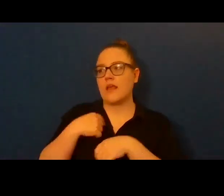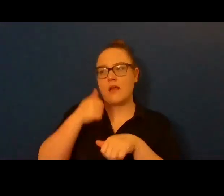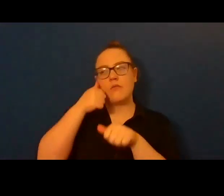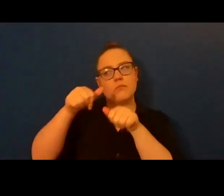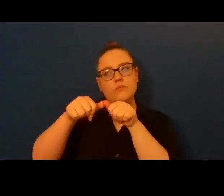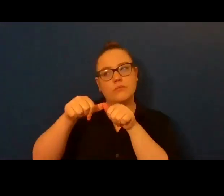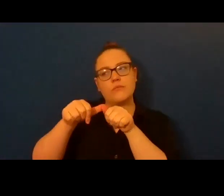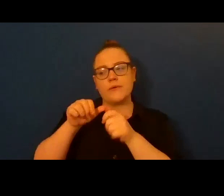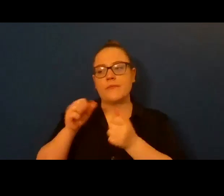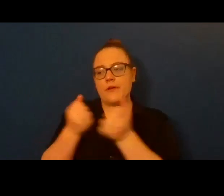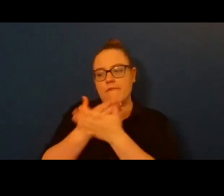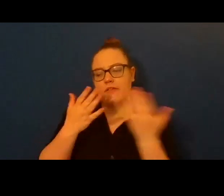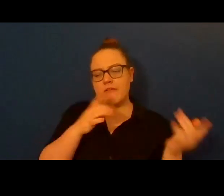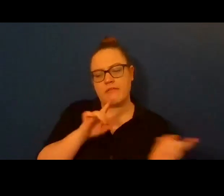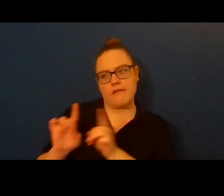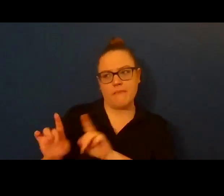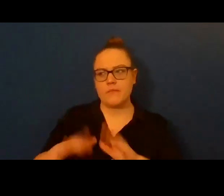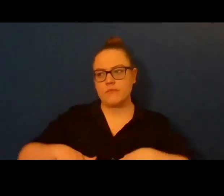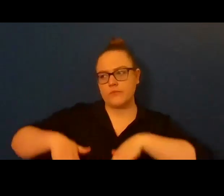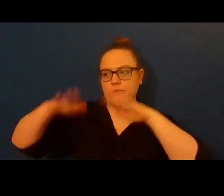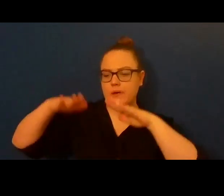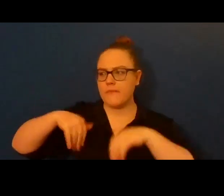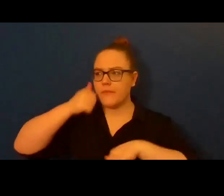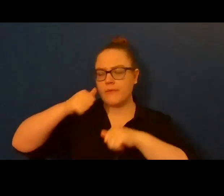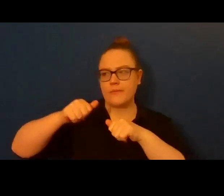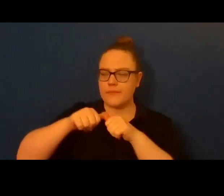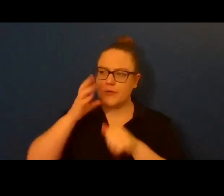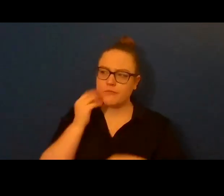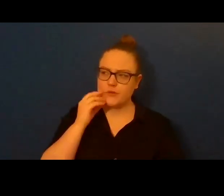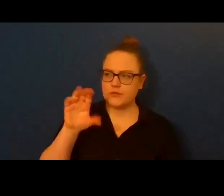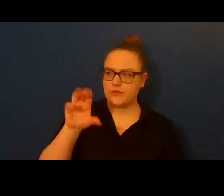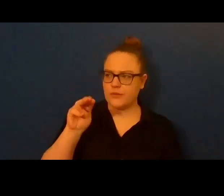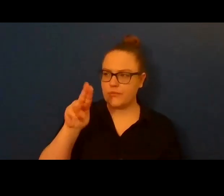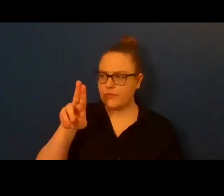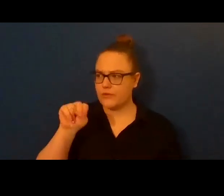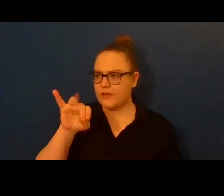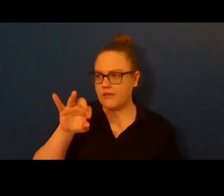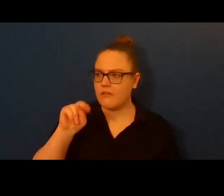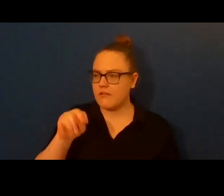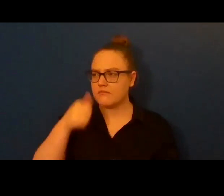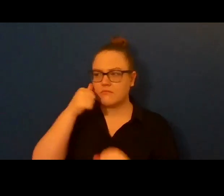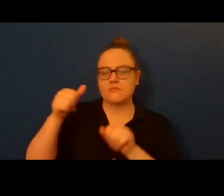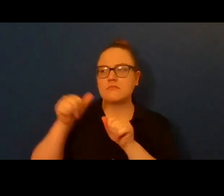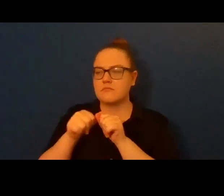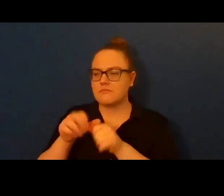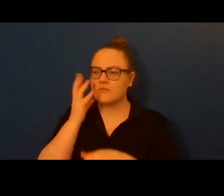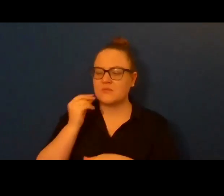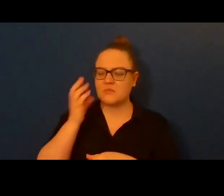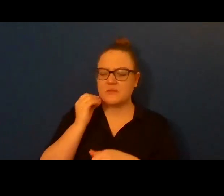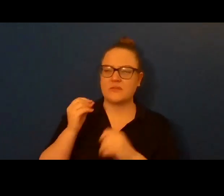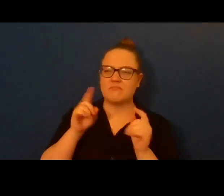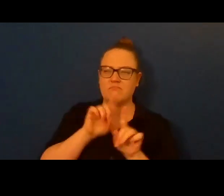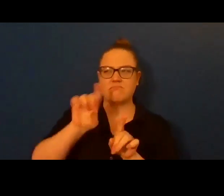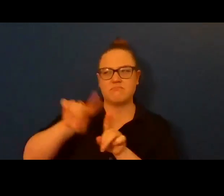false confessions. The truth a lump in my throat. He takes my hand in prayer. But salvation isn't coming.